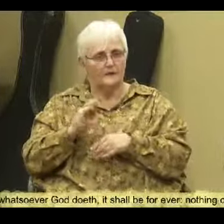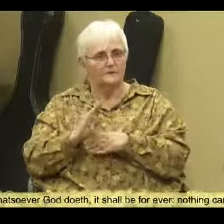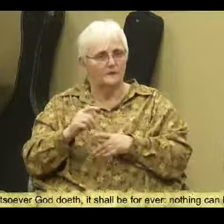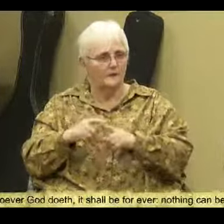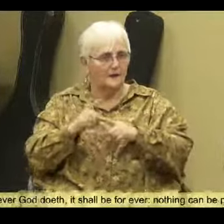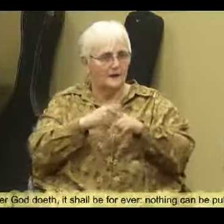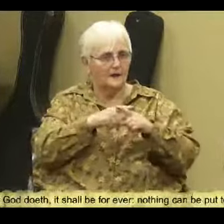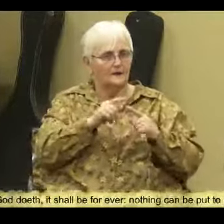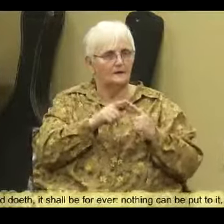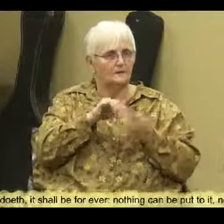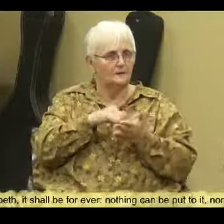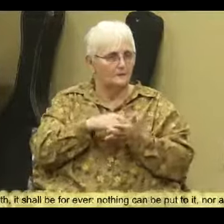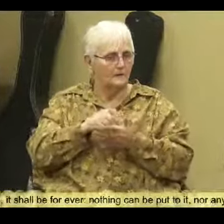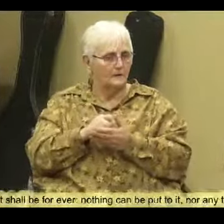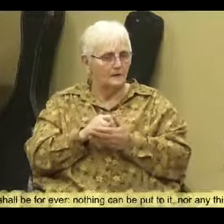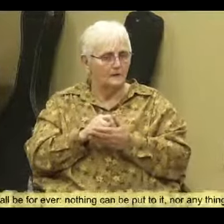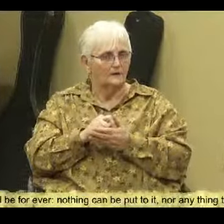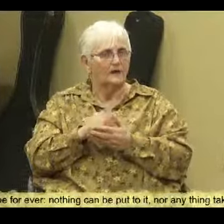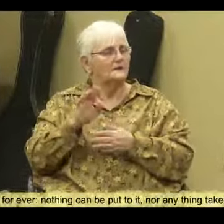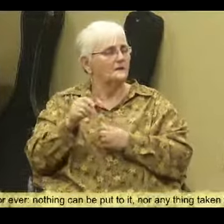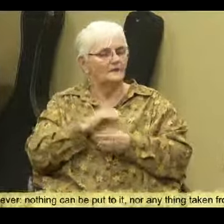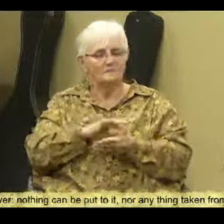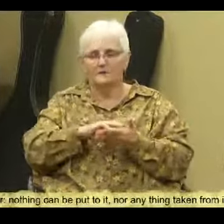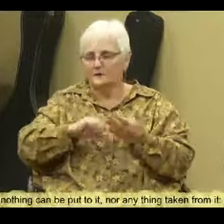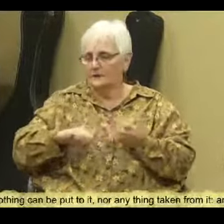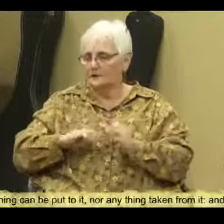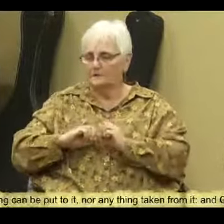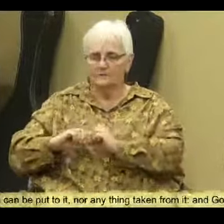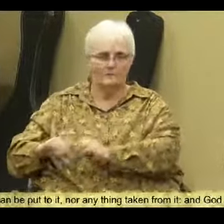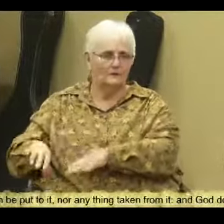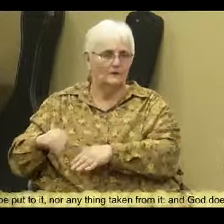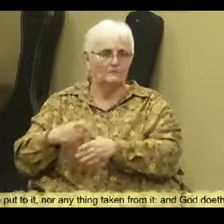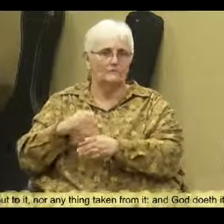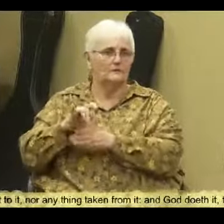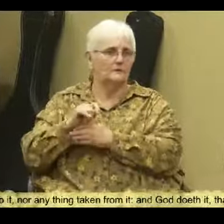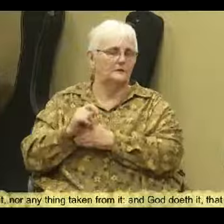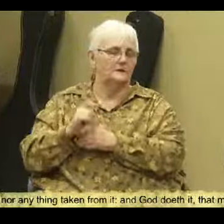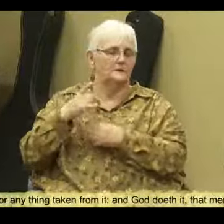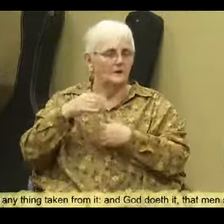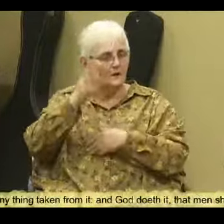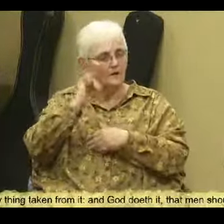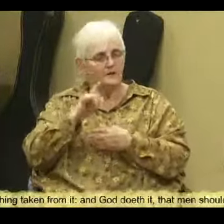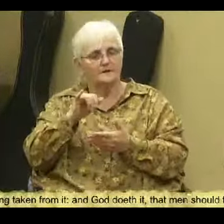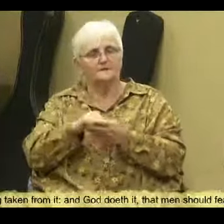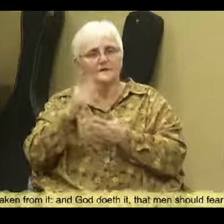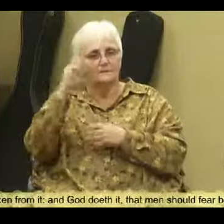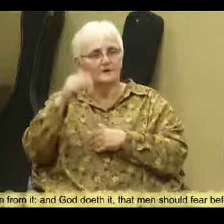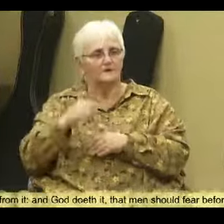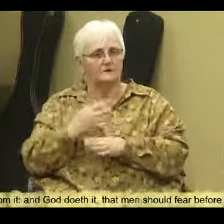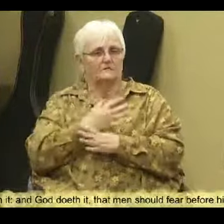to it, and nothing can be taken from it. God does it that men should fear before him.